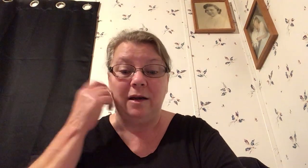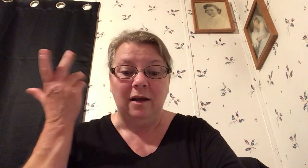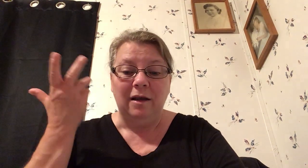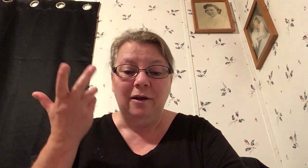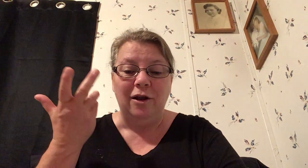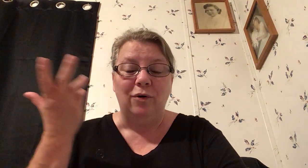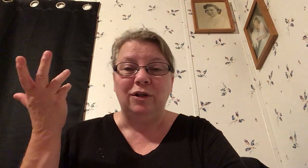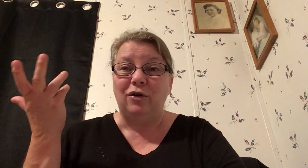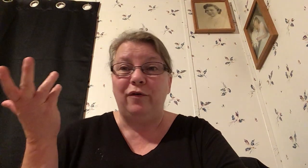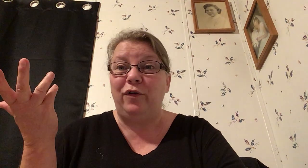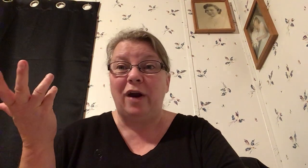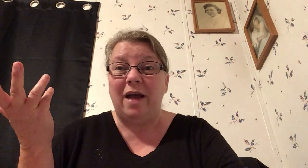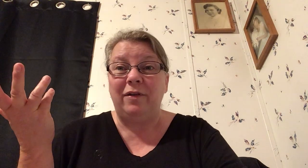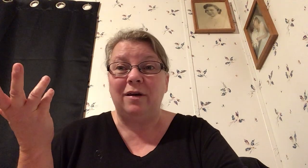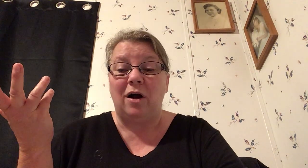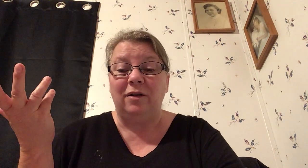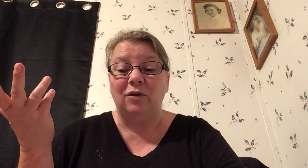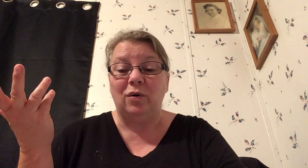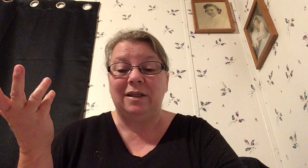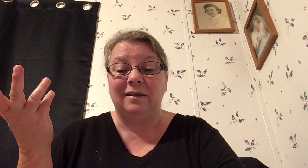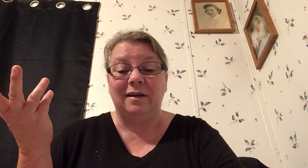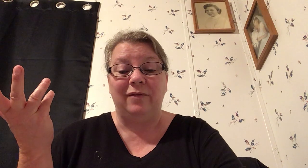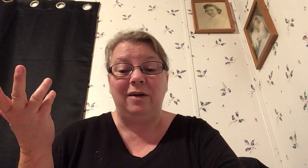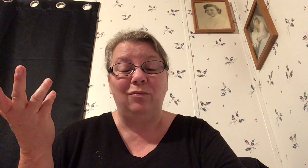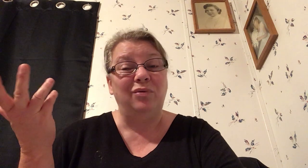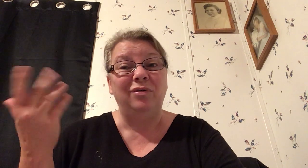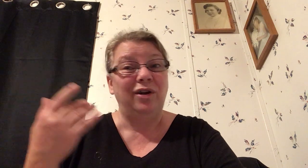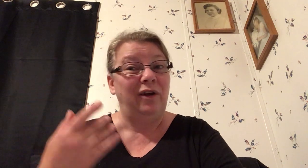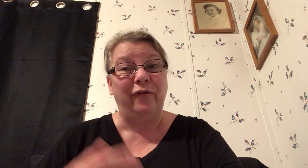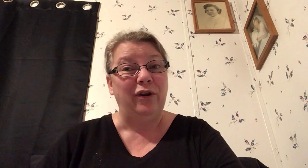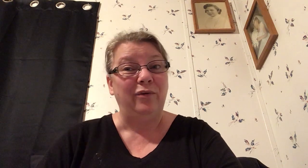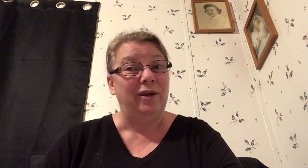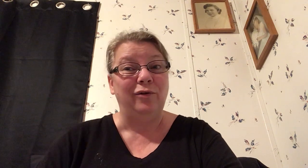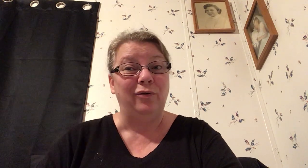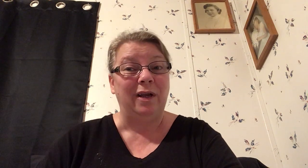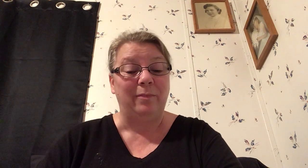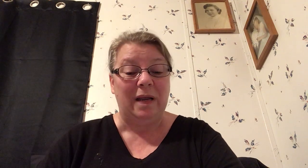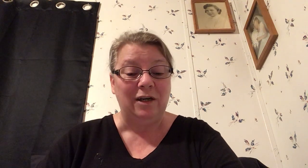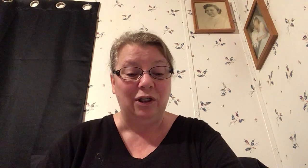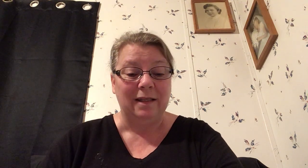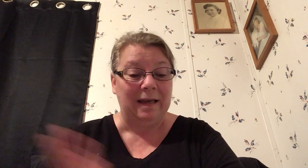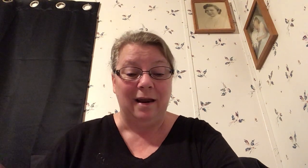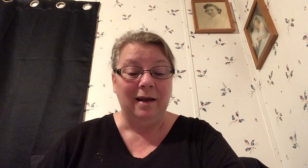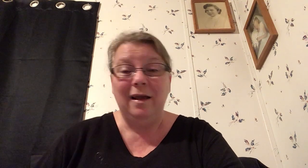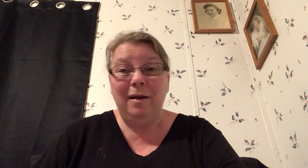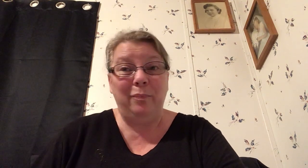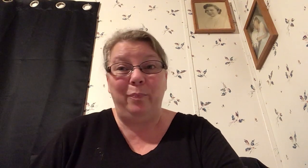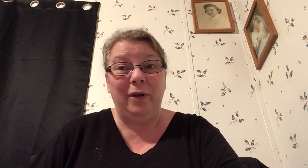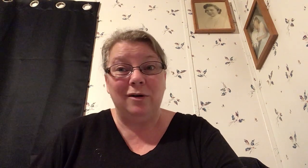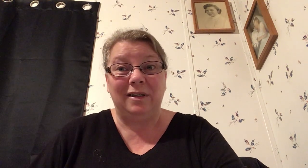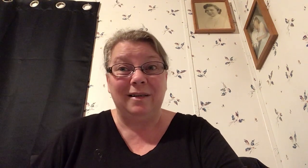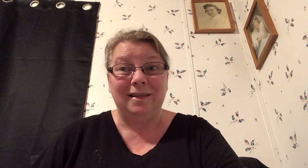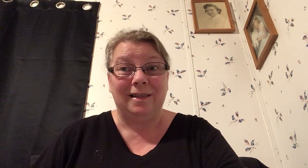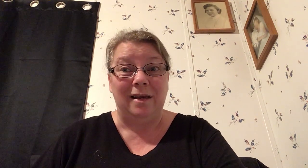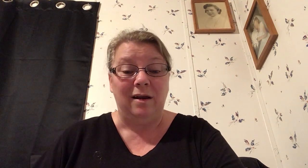you know and so if you're having the consequences of it well goody for you that you're doing it patiently but you still sin